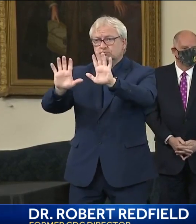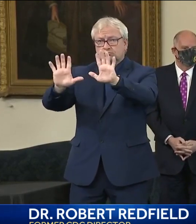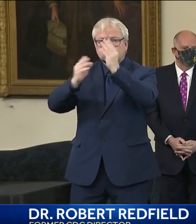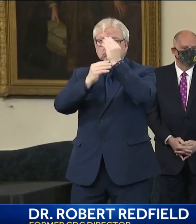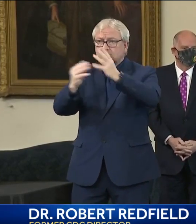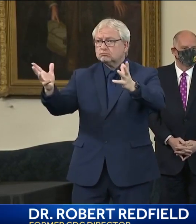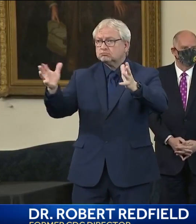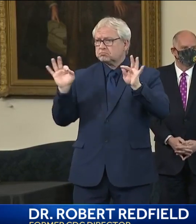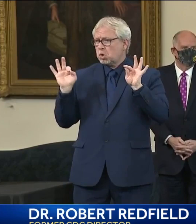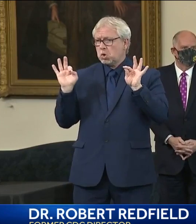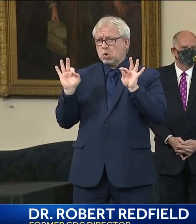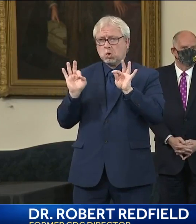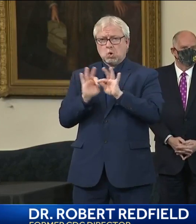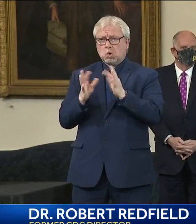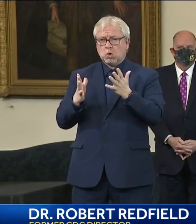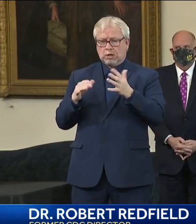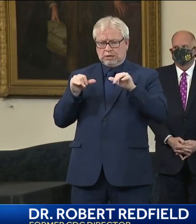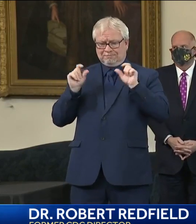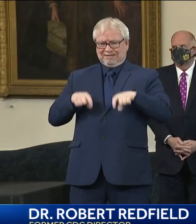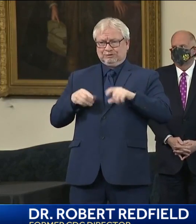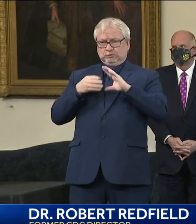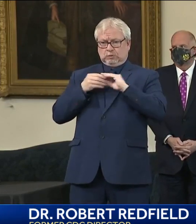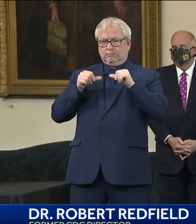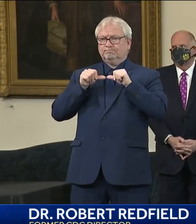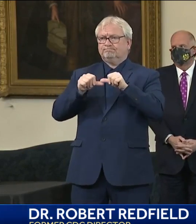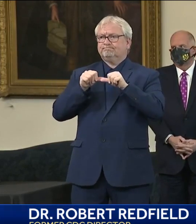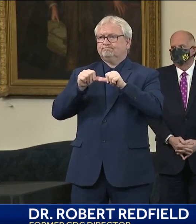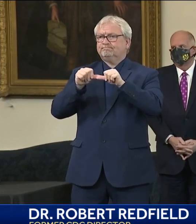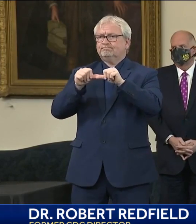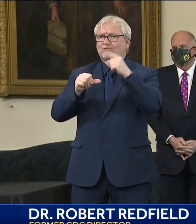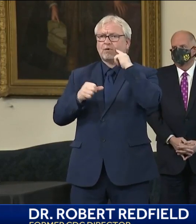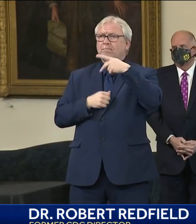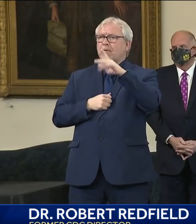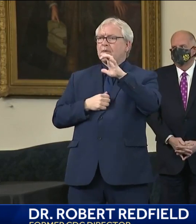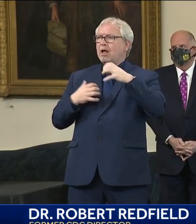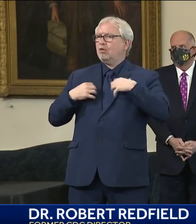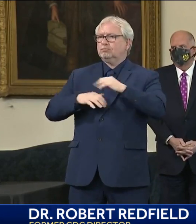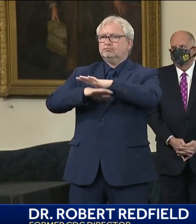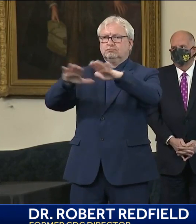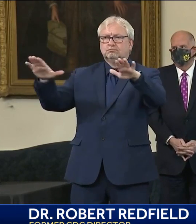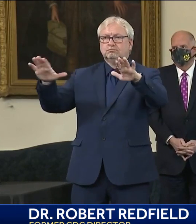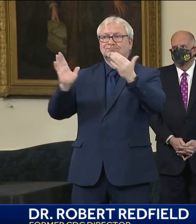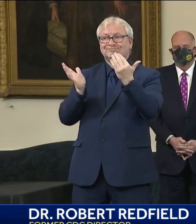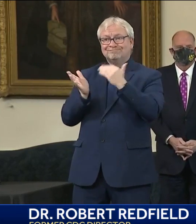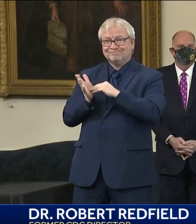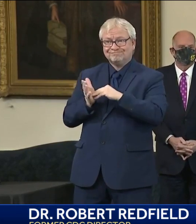Governor Hogan, to have that public health message echoed by civic leaders.